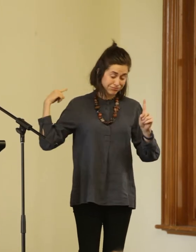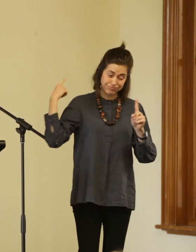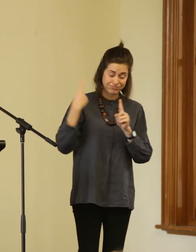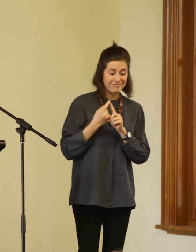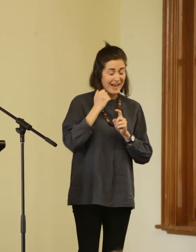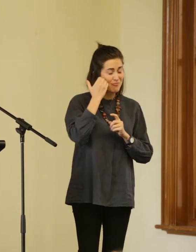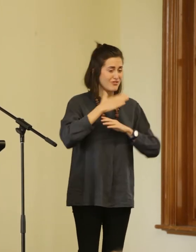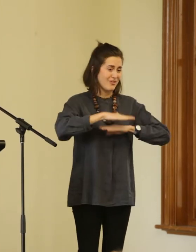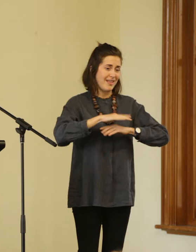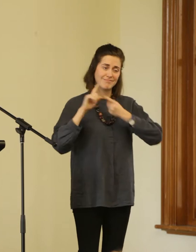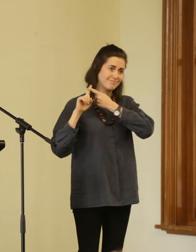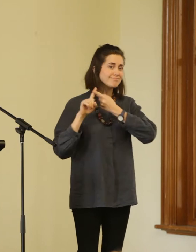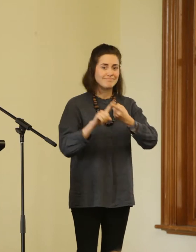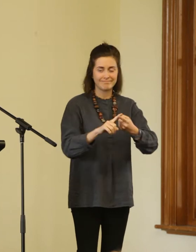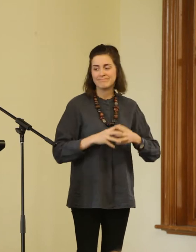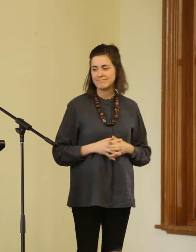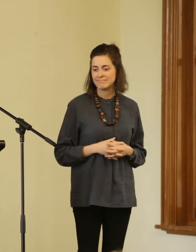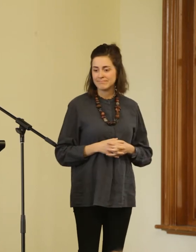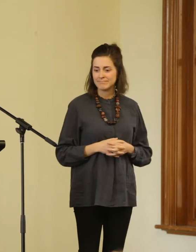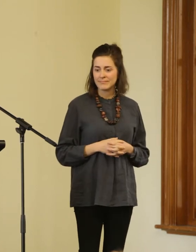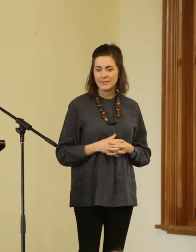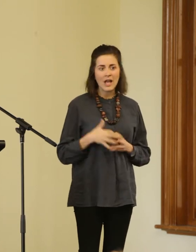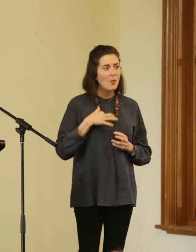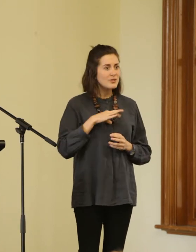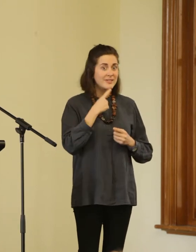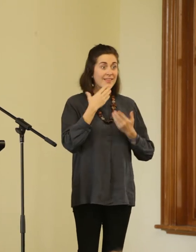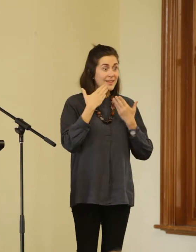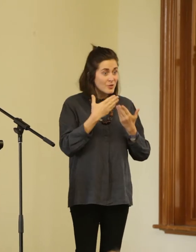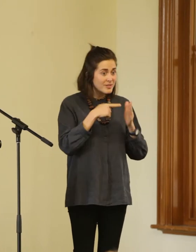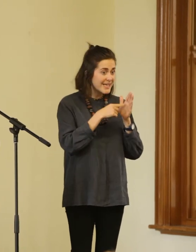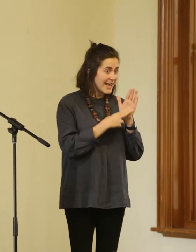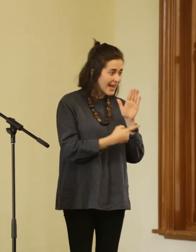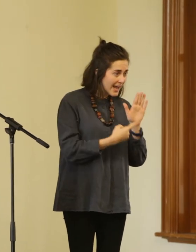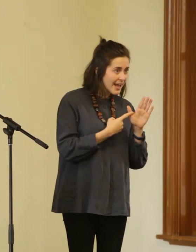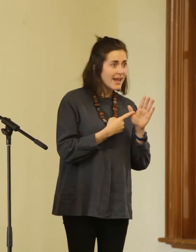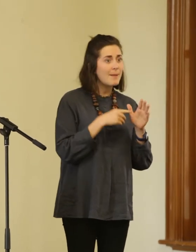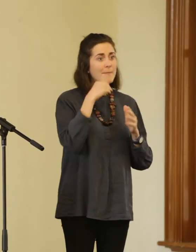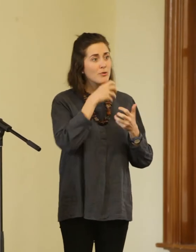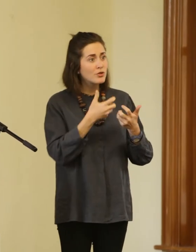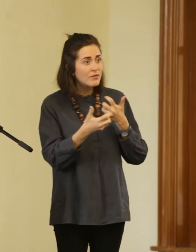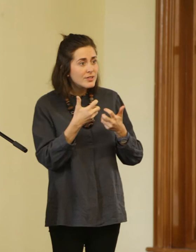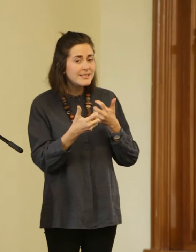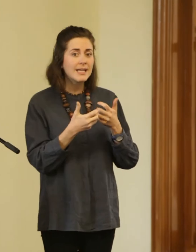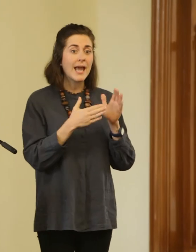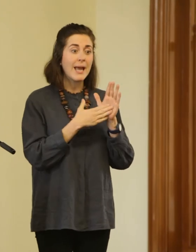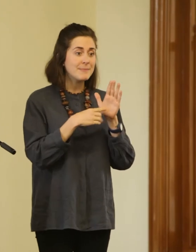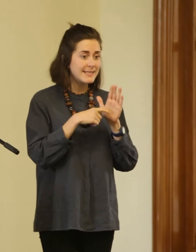land. I also want to thank TNA, University of Melbourne, MTC,